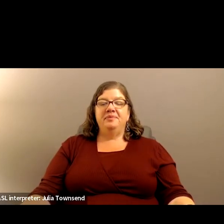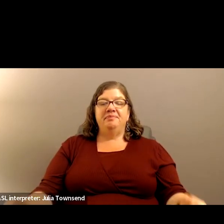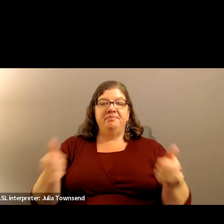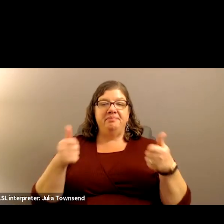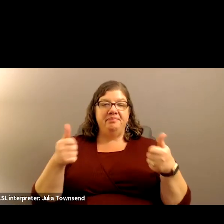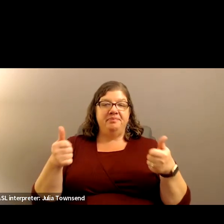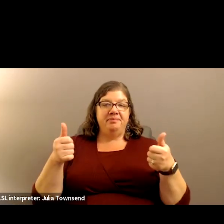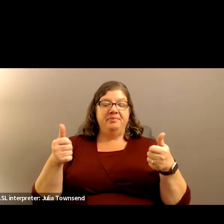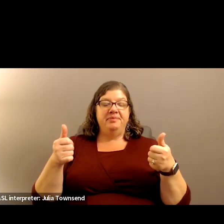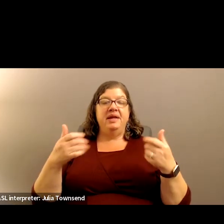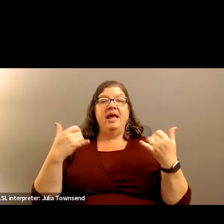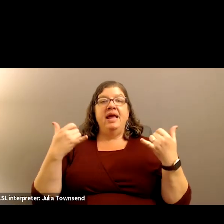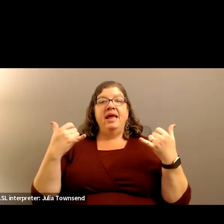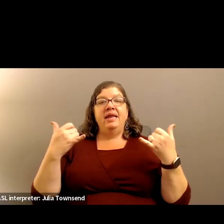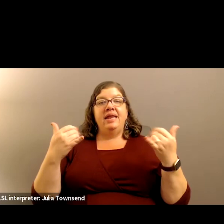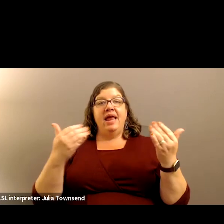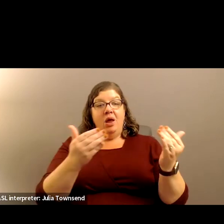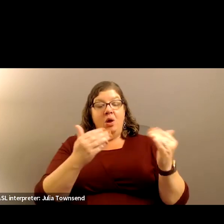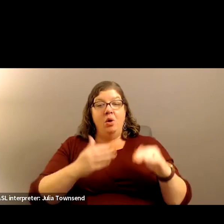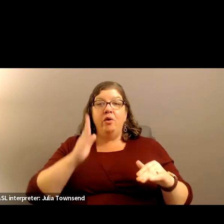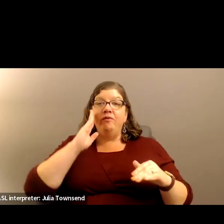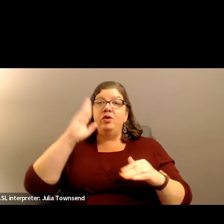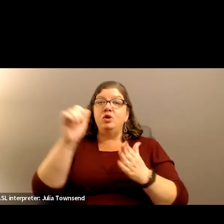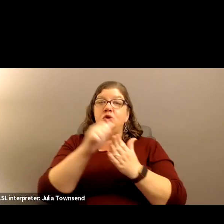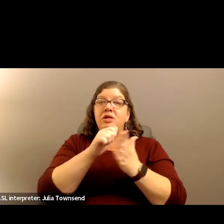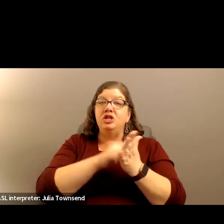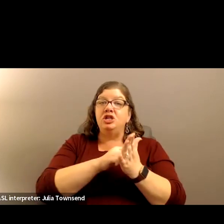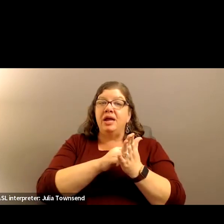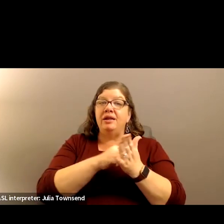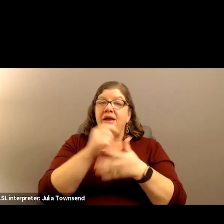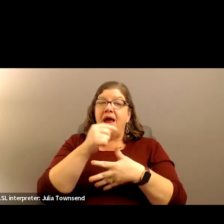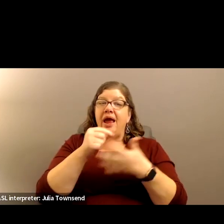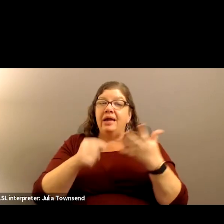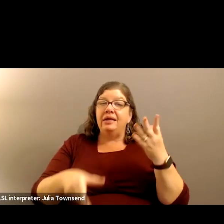Okay. And now we will go to future agenda items.